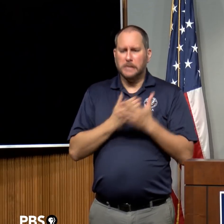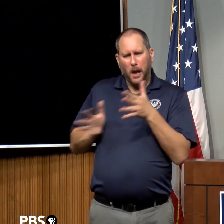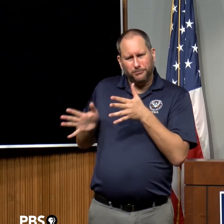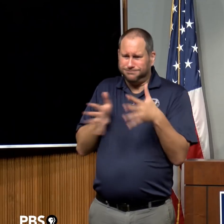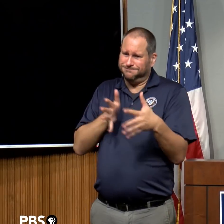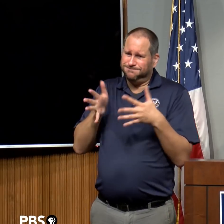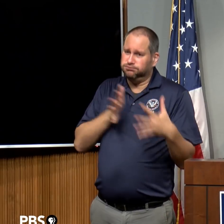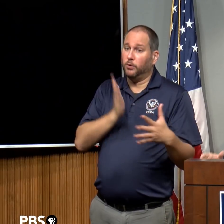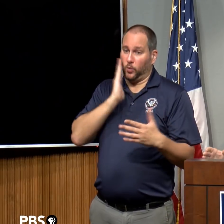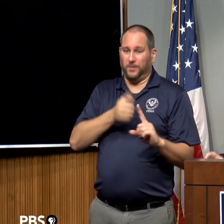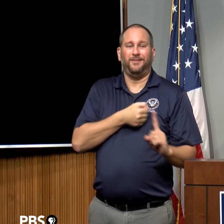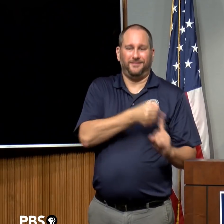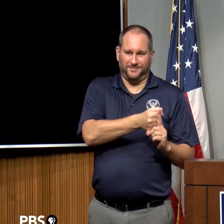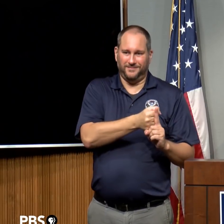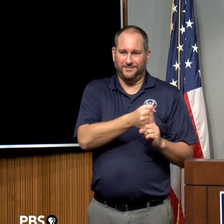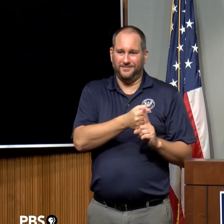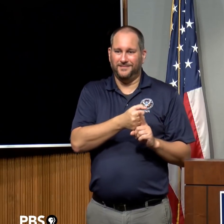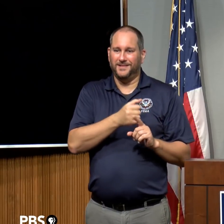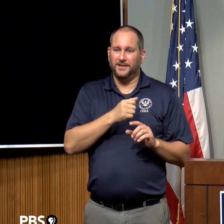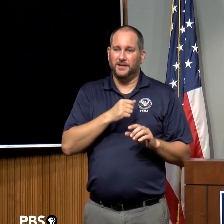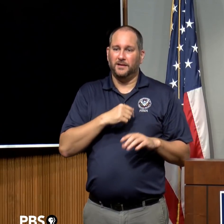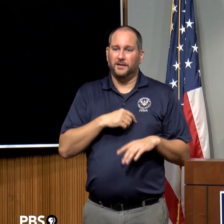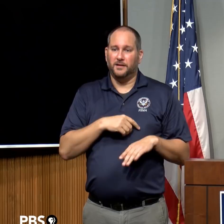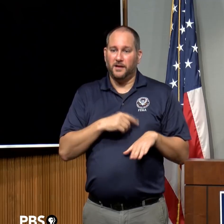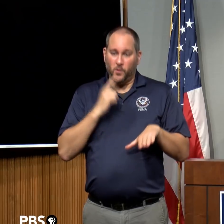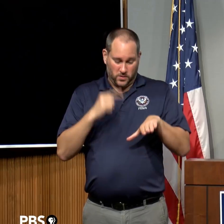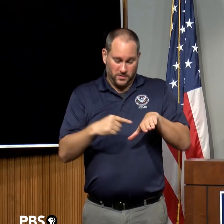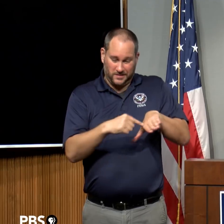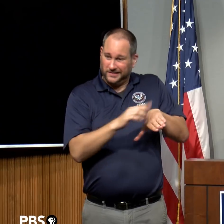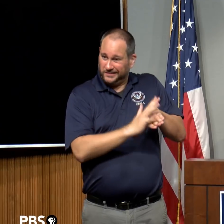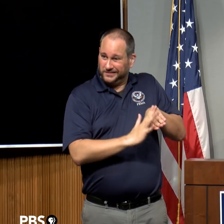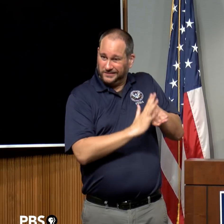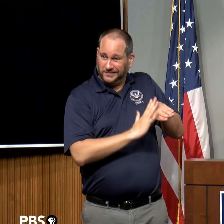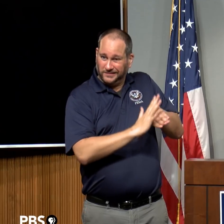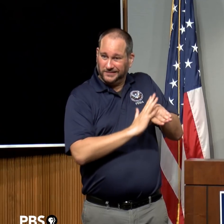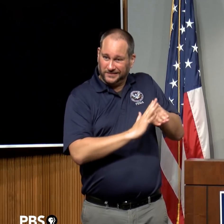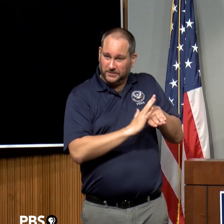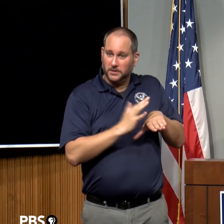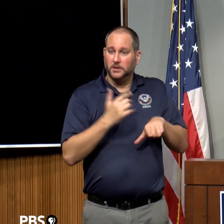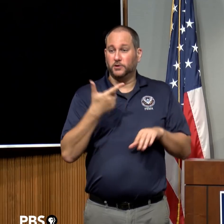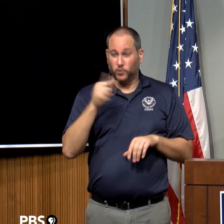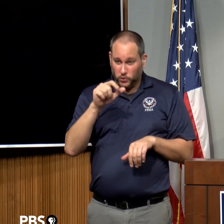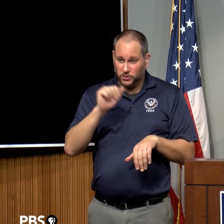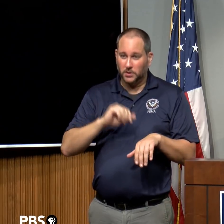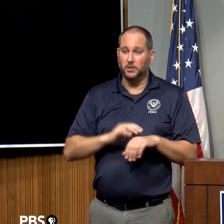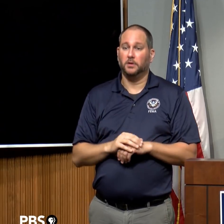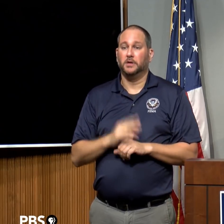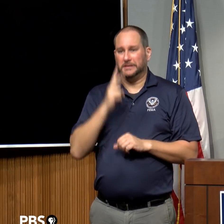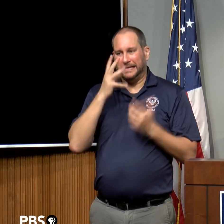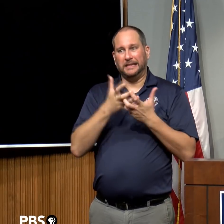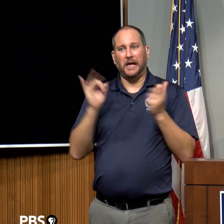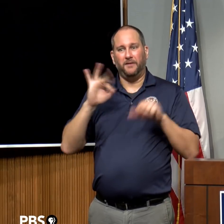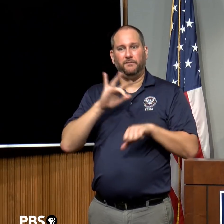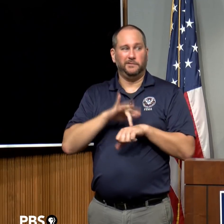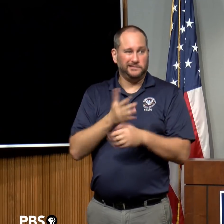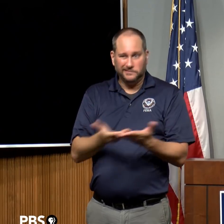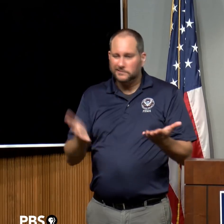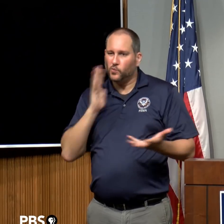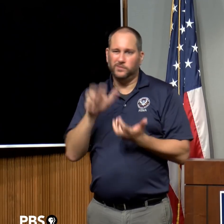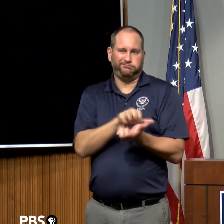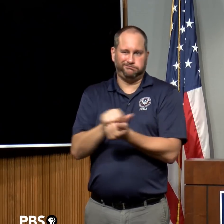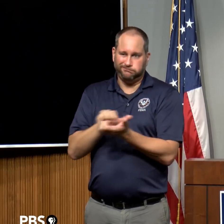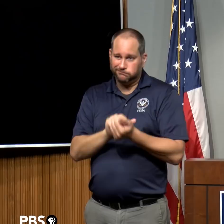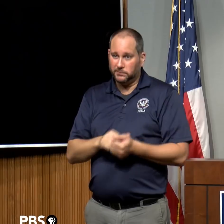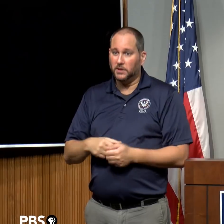well into the state of Georgia if it continues on the current track. So you're going to see a lot of debris, you're going to see a lot of power outages. With power